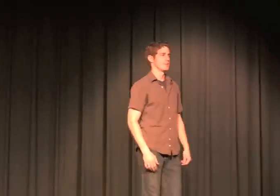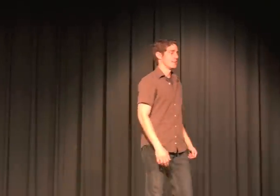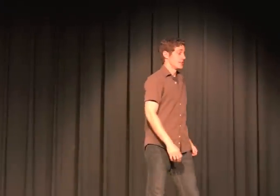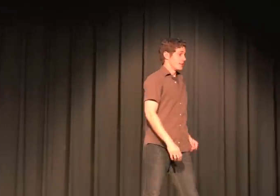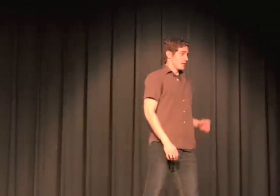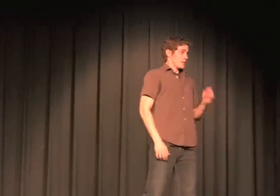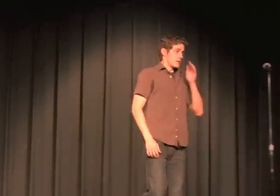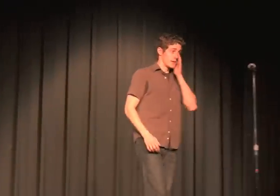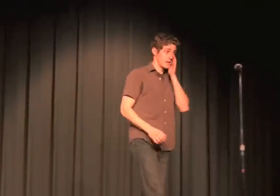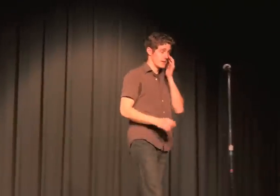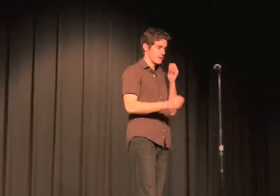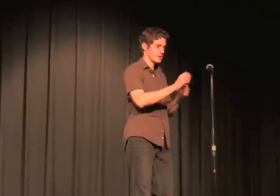And the winds of love